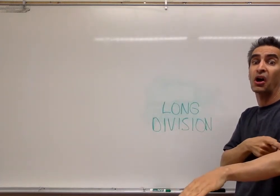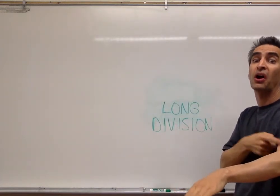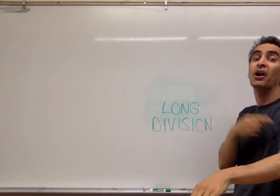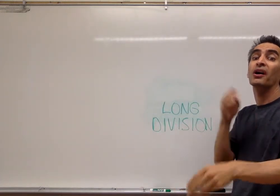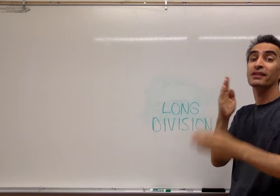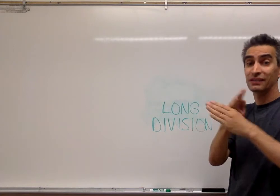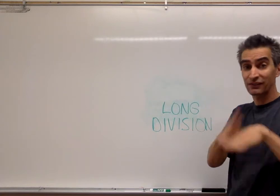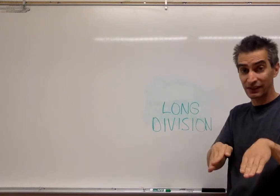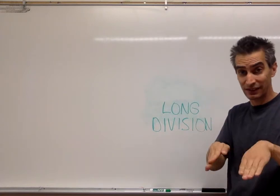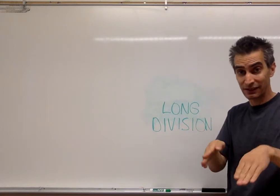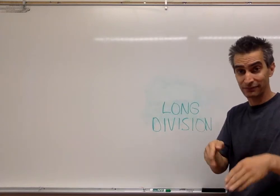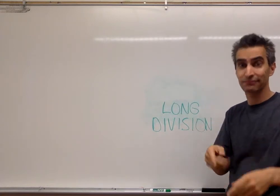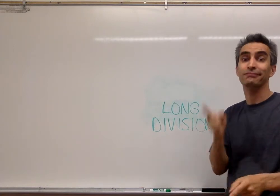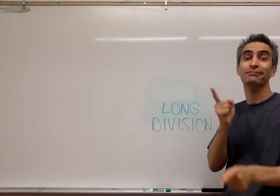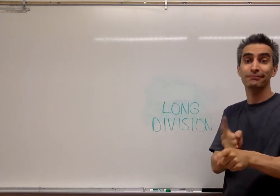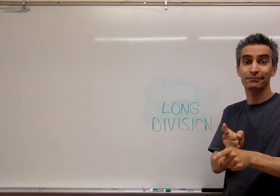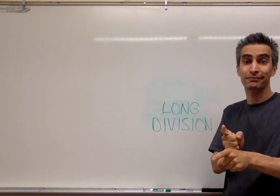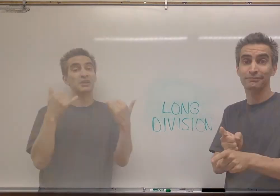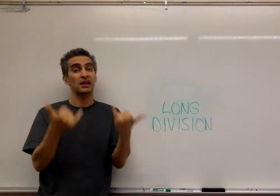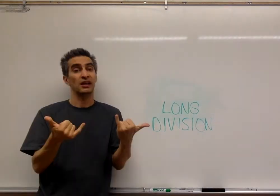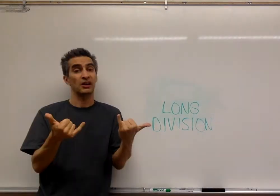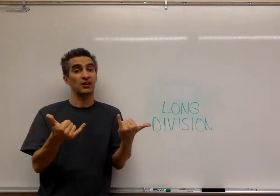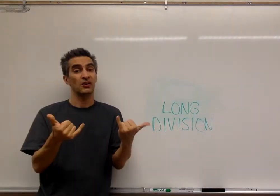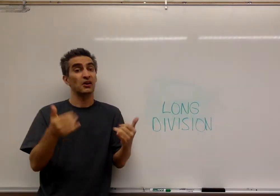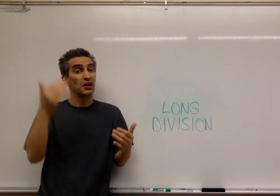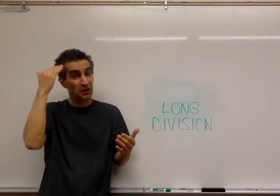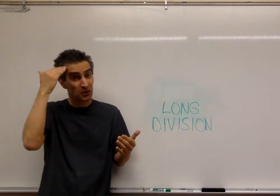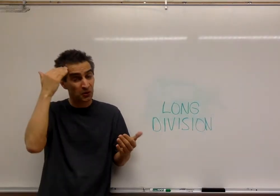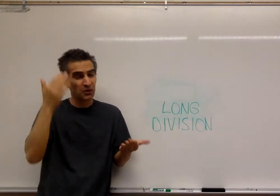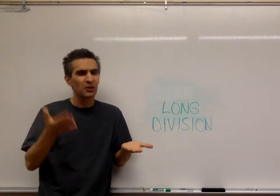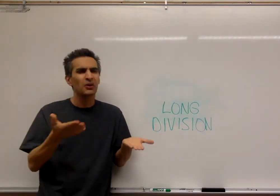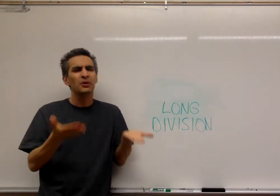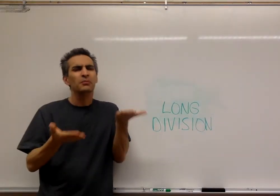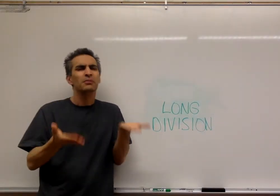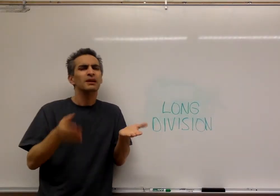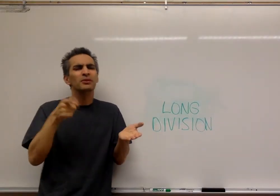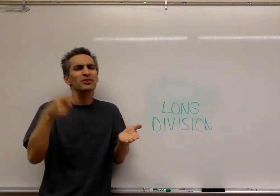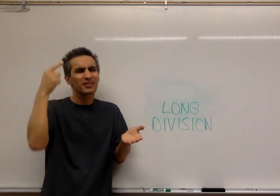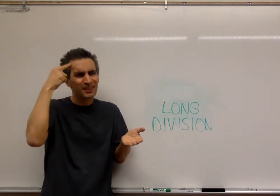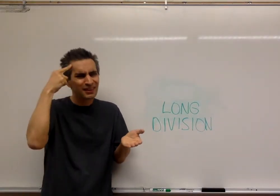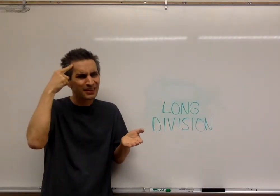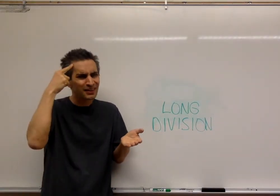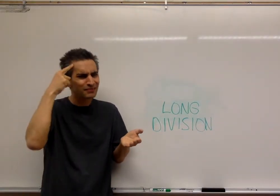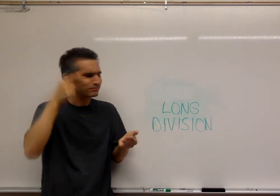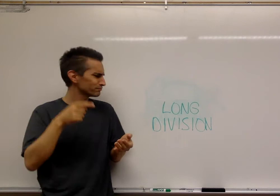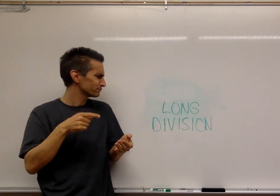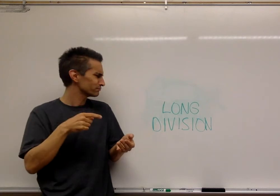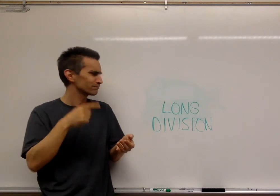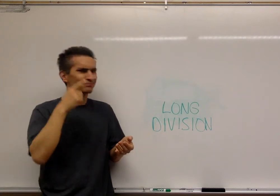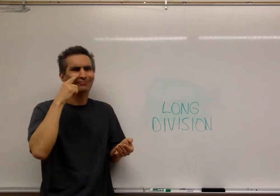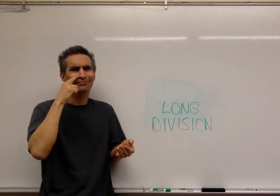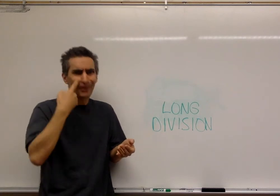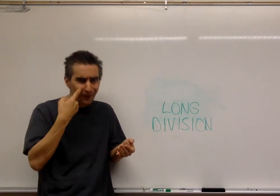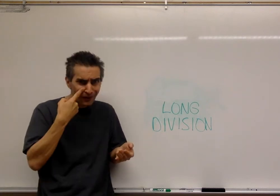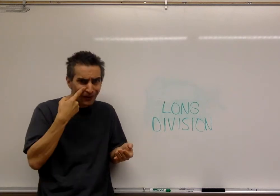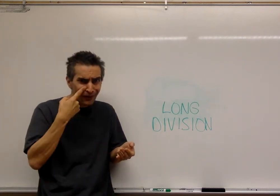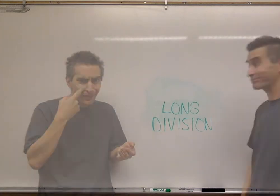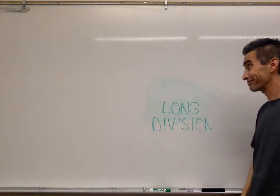Long division. That's right. Now, I know maybe you're thinking, long division is